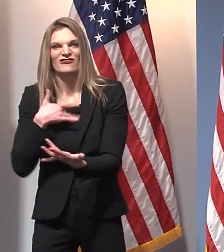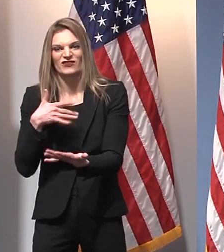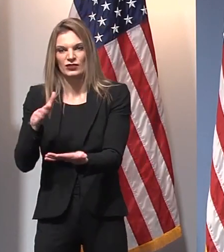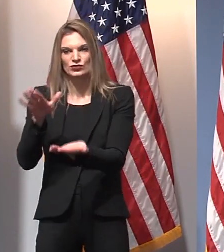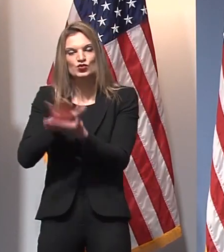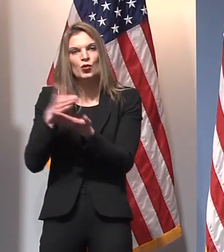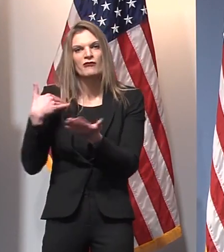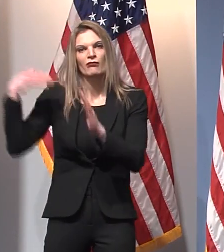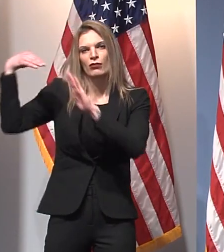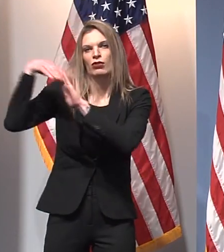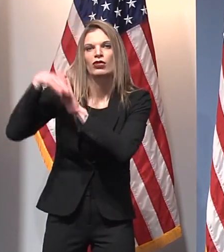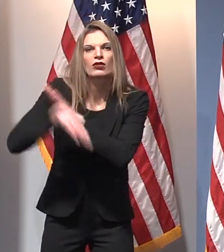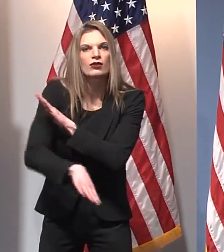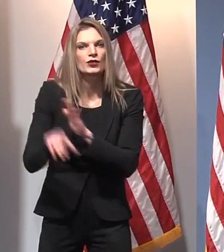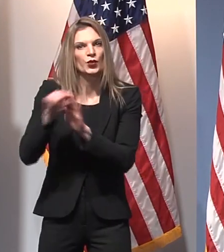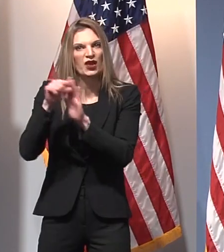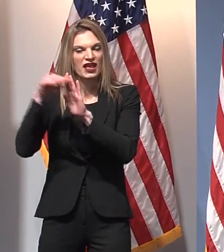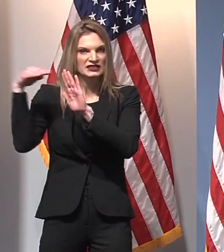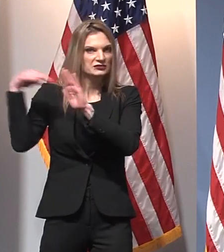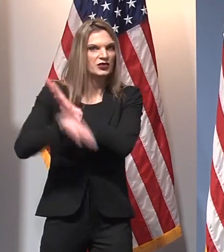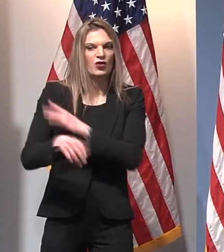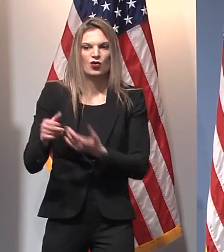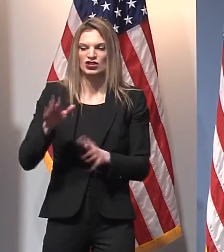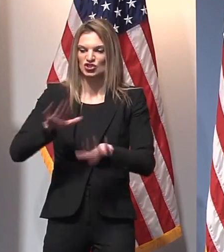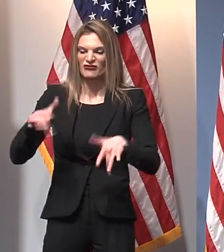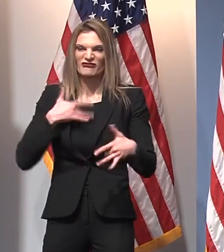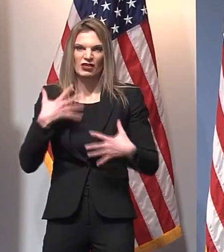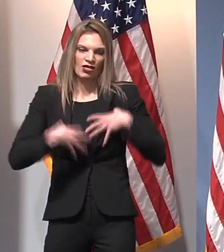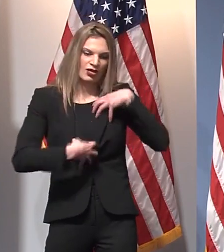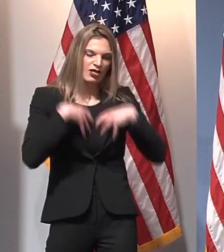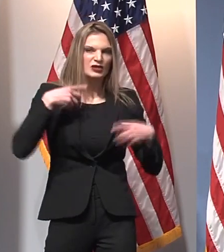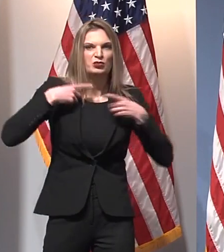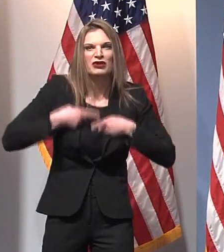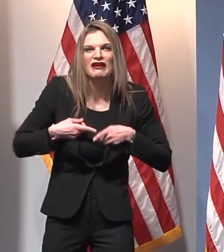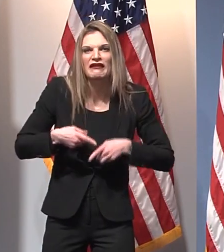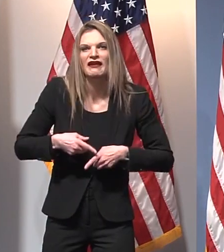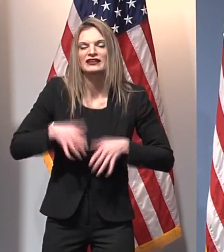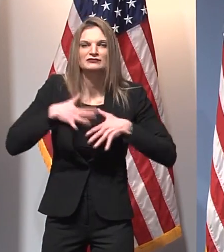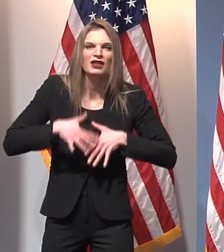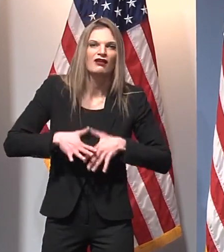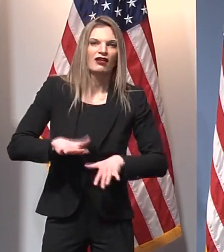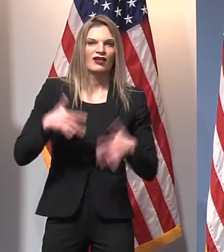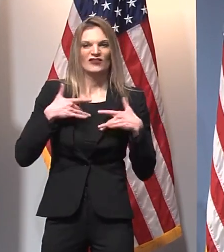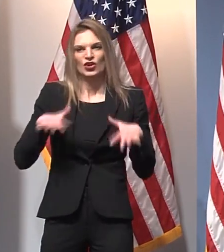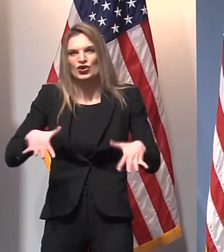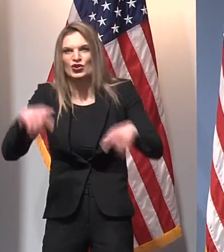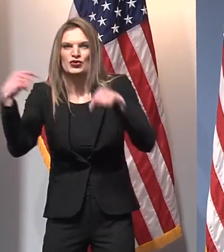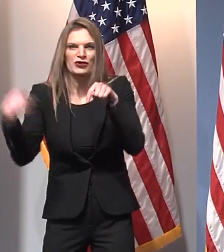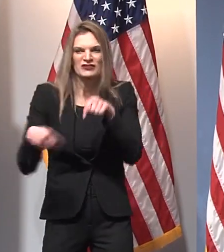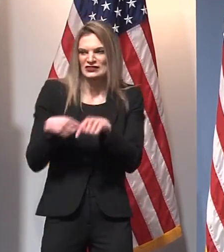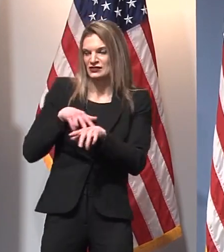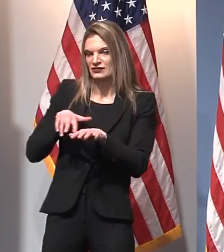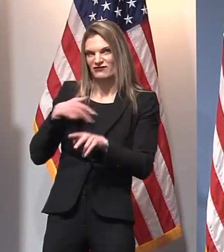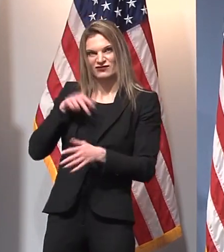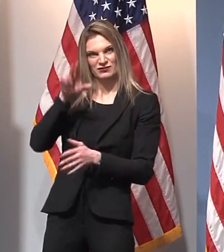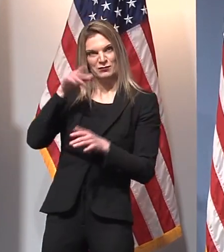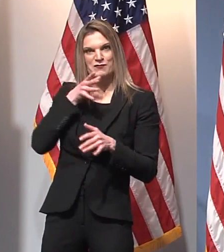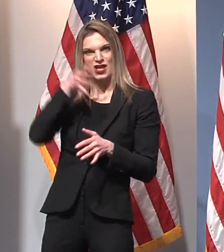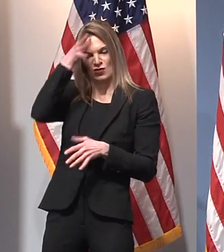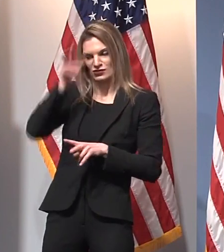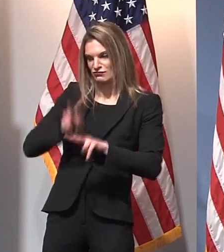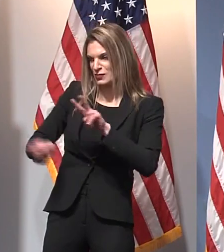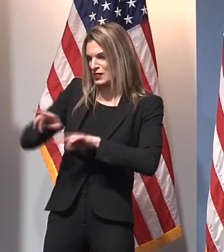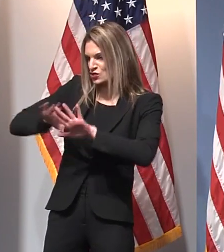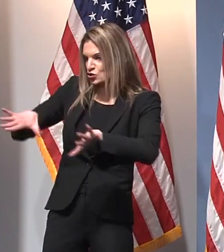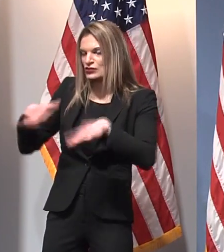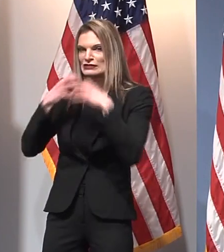academically or drowning emotionally. We're trying to preserve hope for a child who's grown disillusioned at waiting seemingly